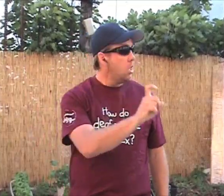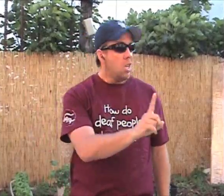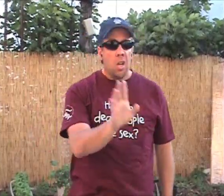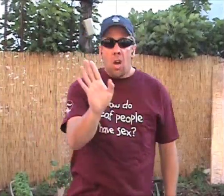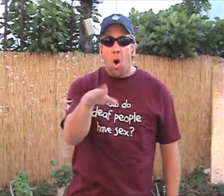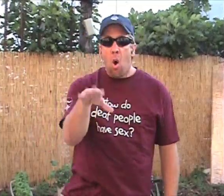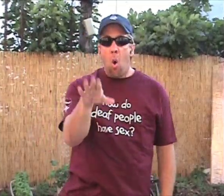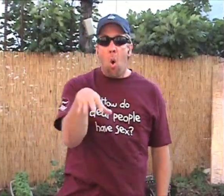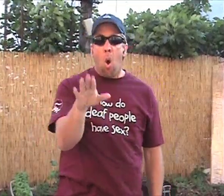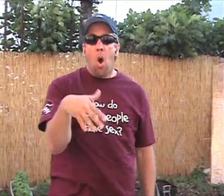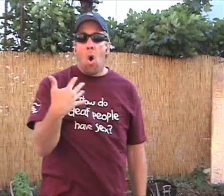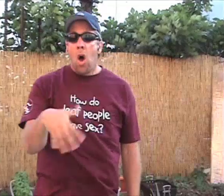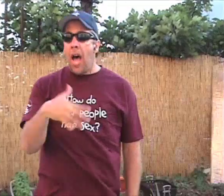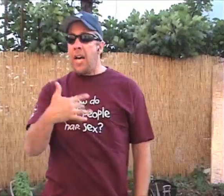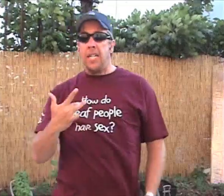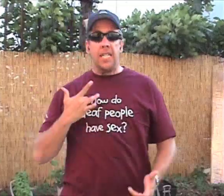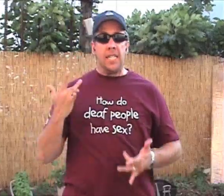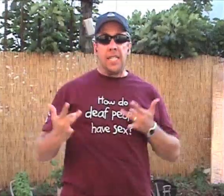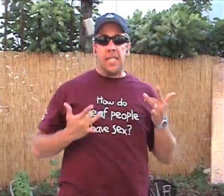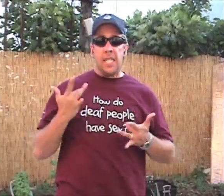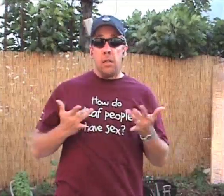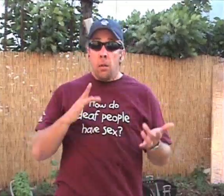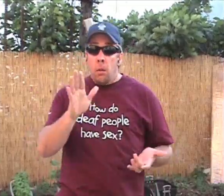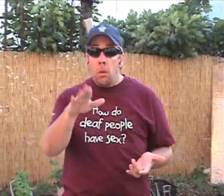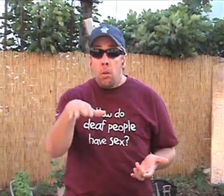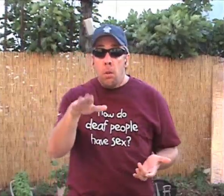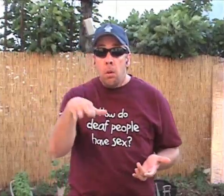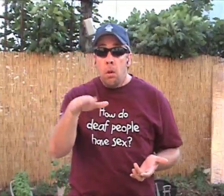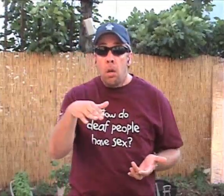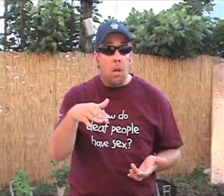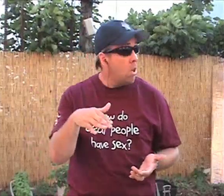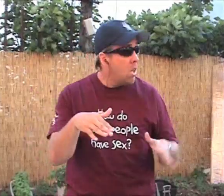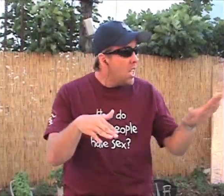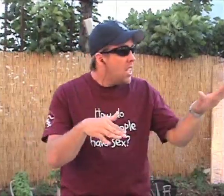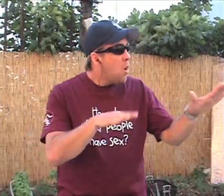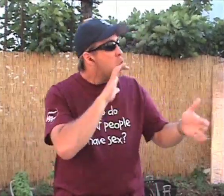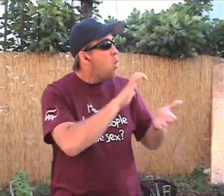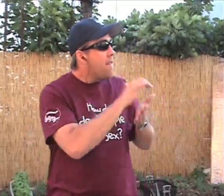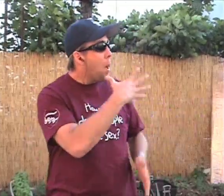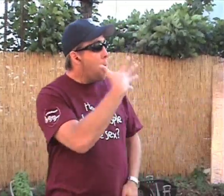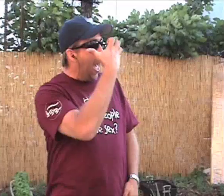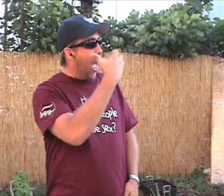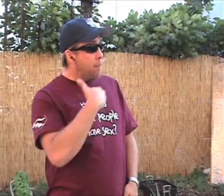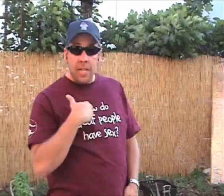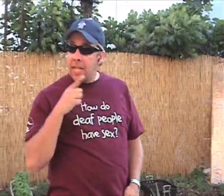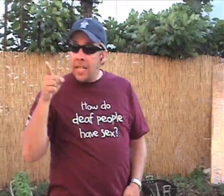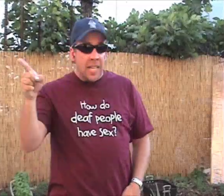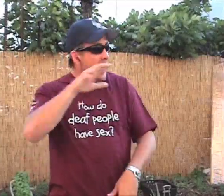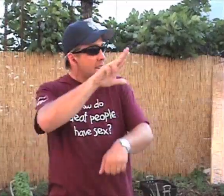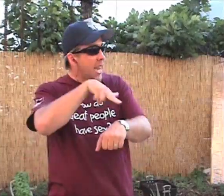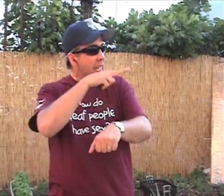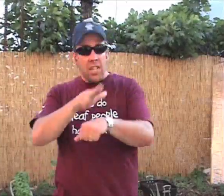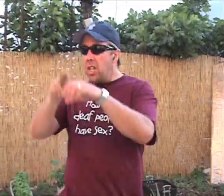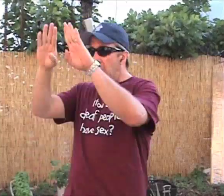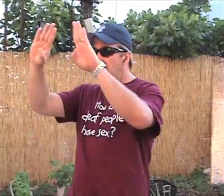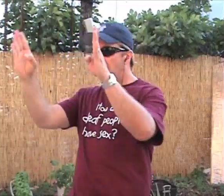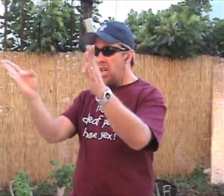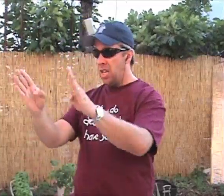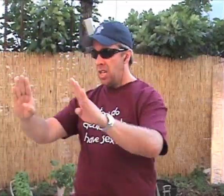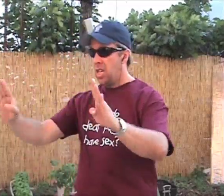Oh, song Now, honey, you can't blame her for what her mama gave her It